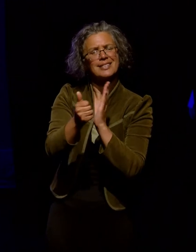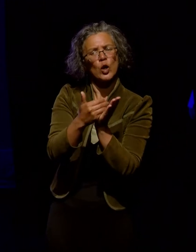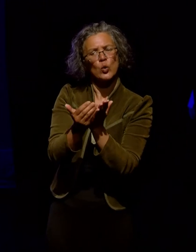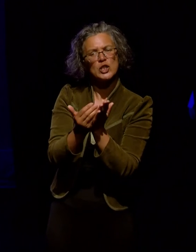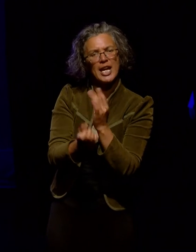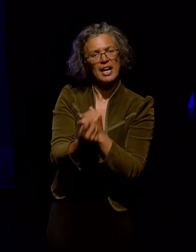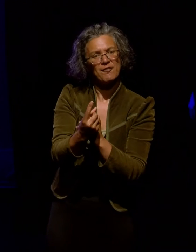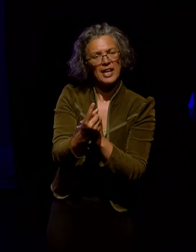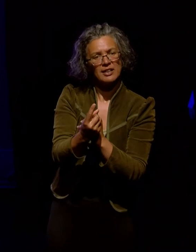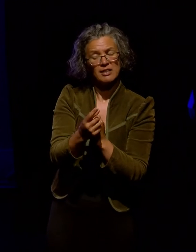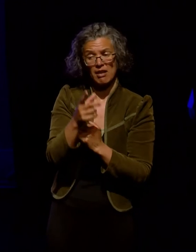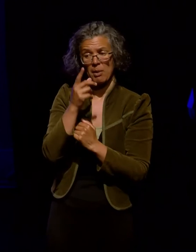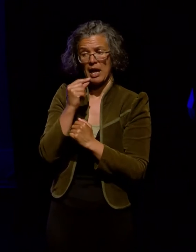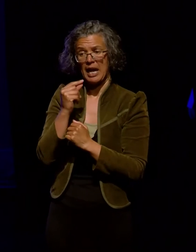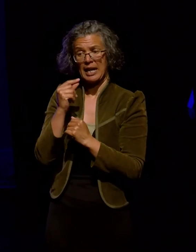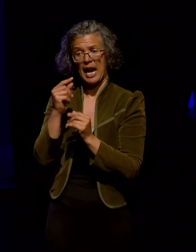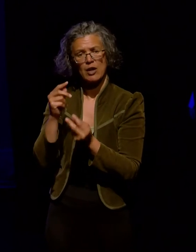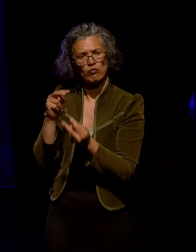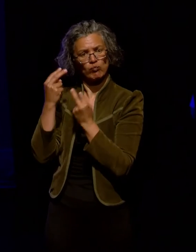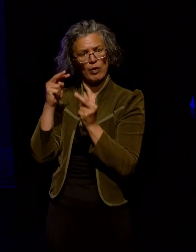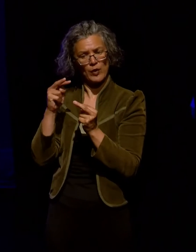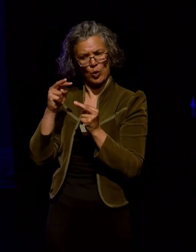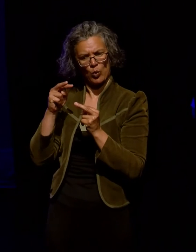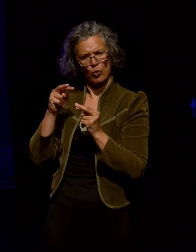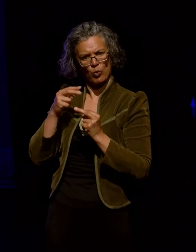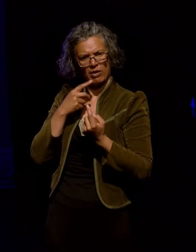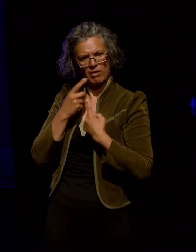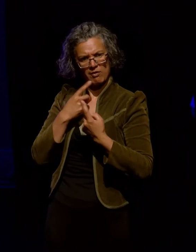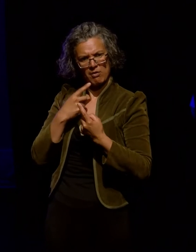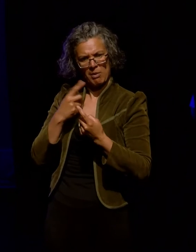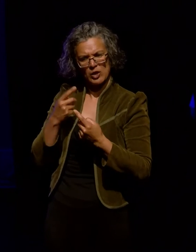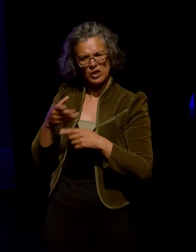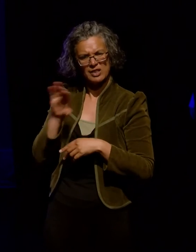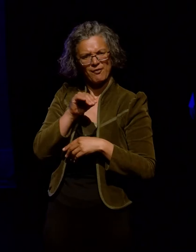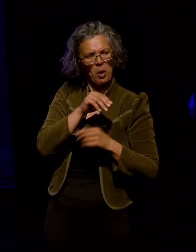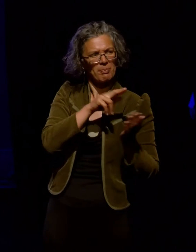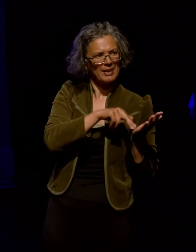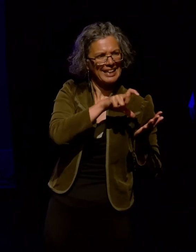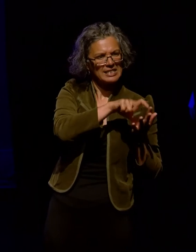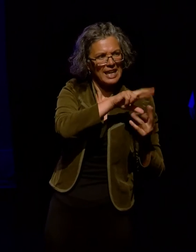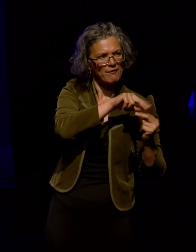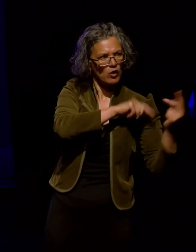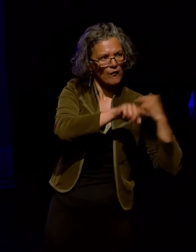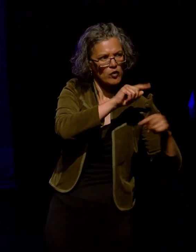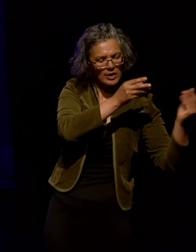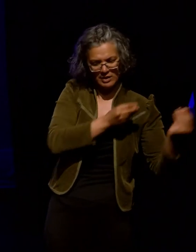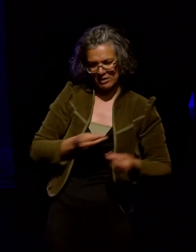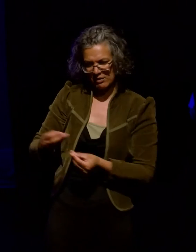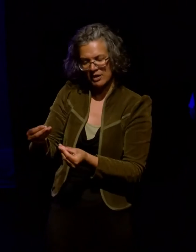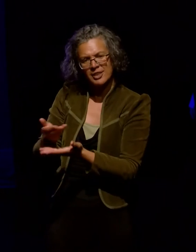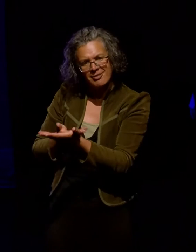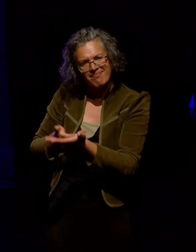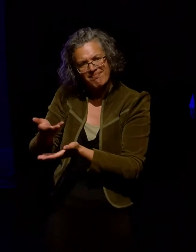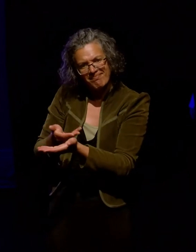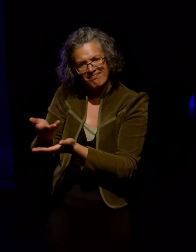meetings to review material from the online archive of previous NDF conferences. A particular challenge